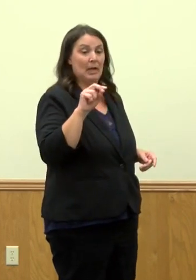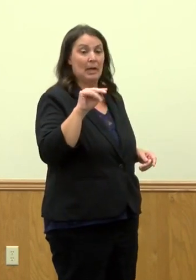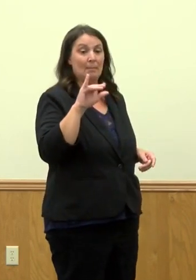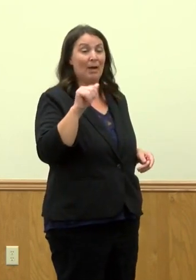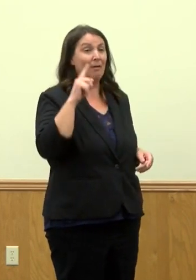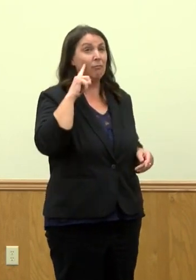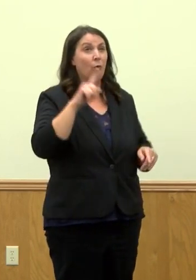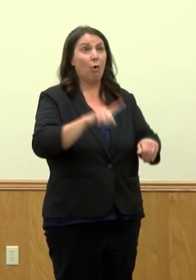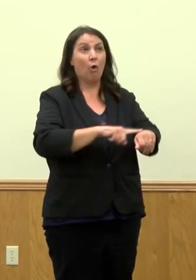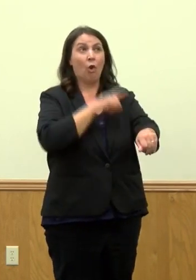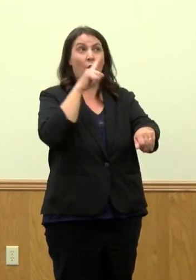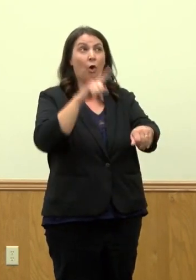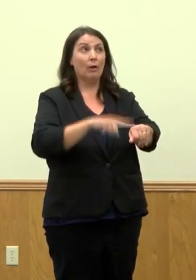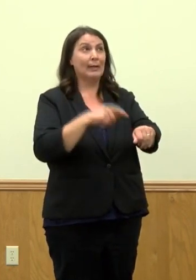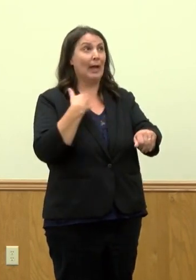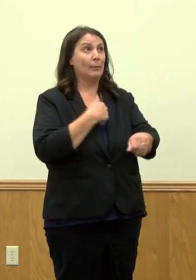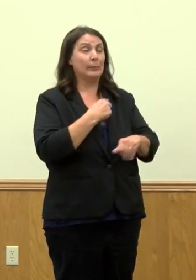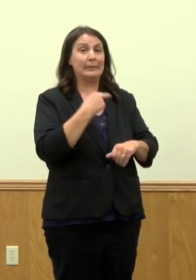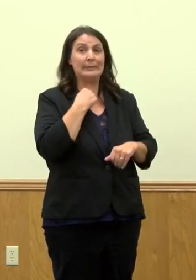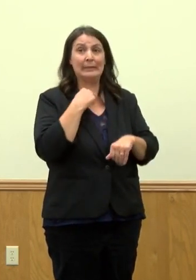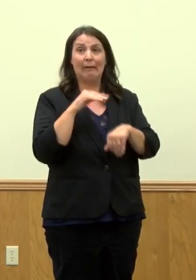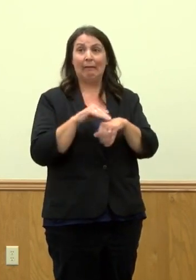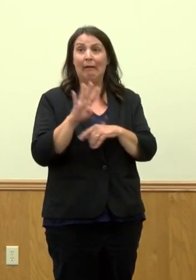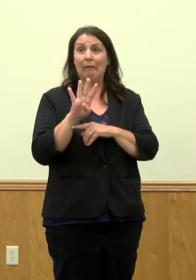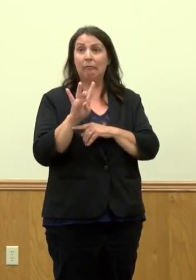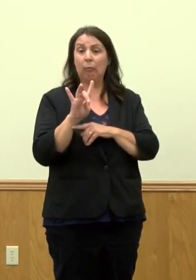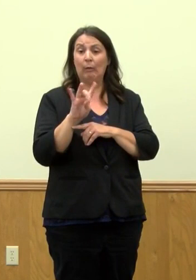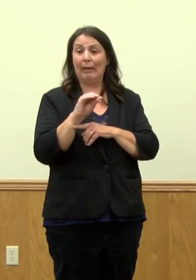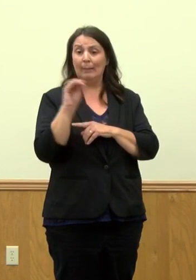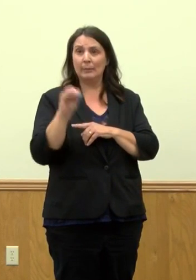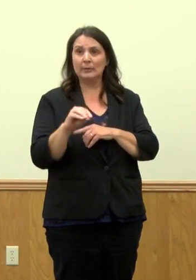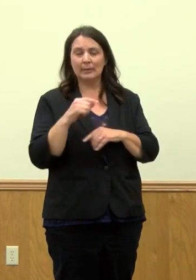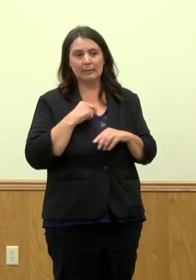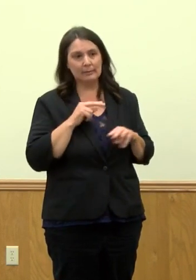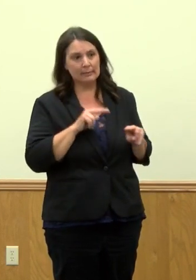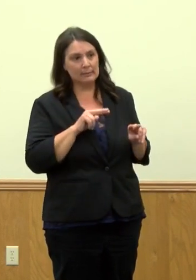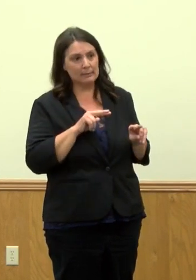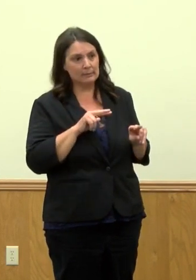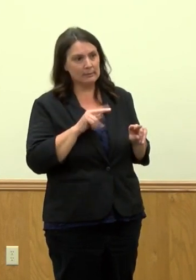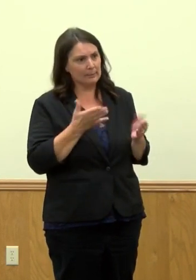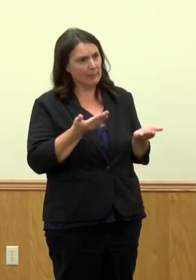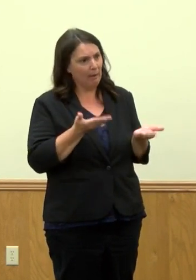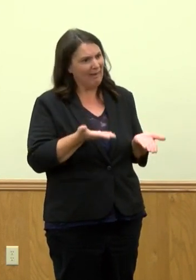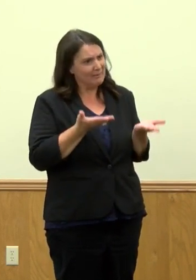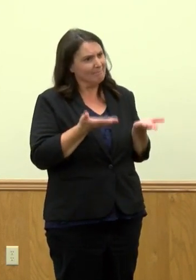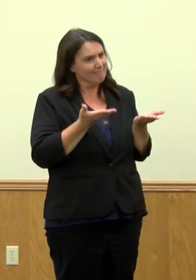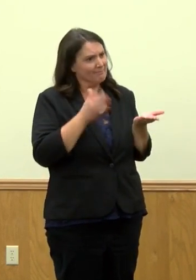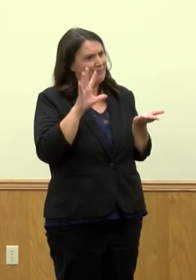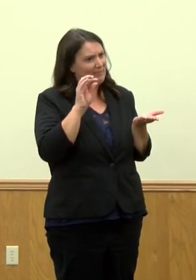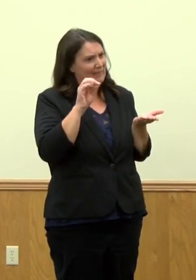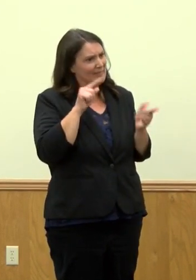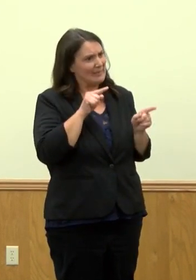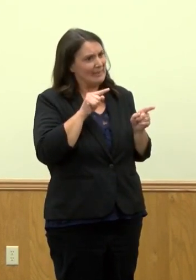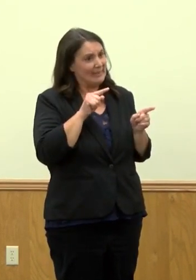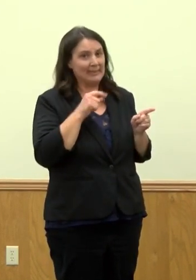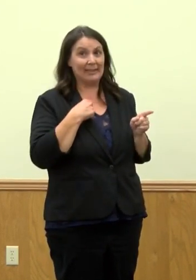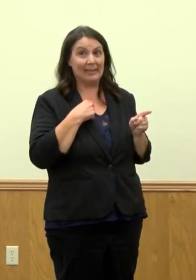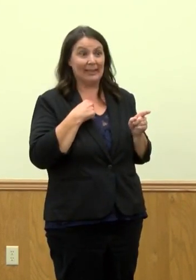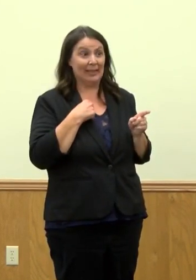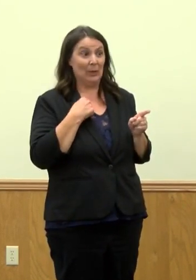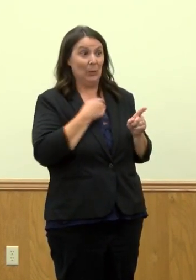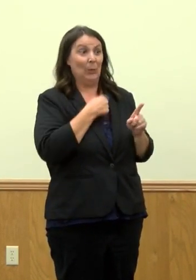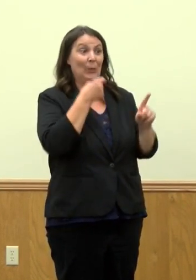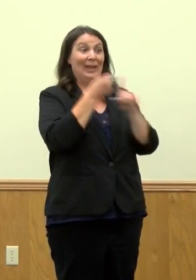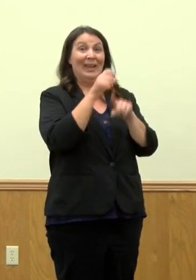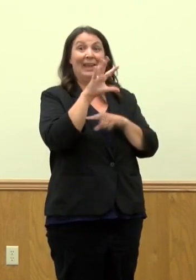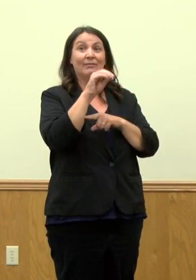the longest time, would say 48 percent. That was like our magic number. And I kept watching it, wanting to hit that 50 mark. I cheered the day we went